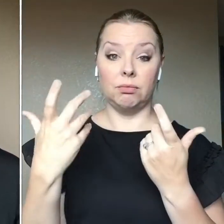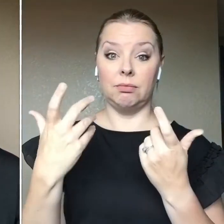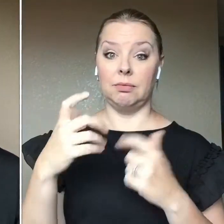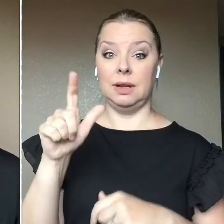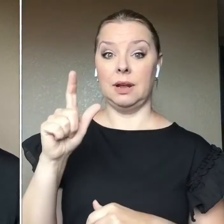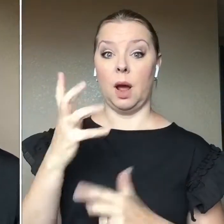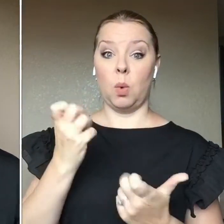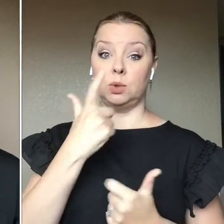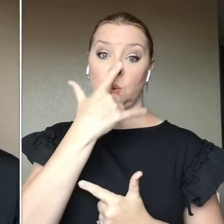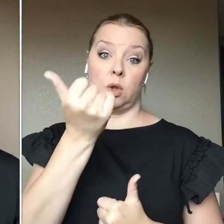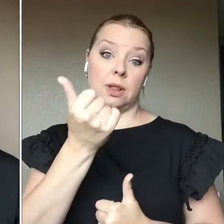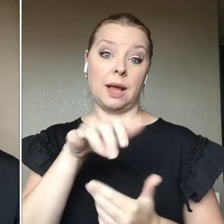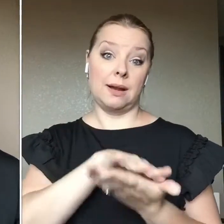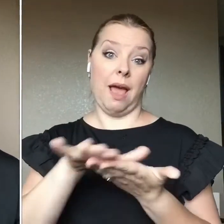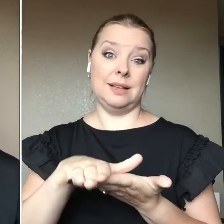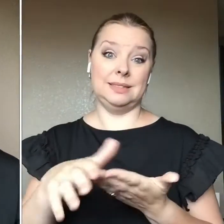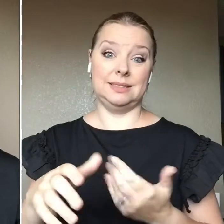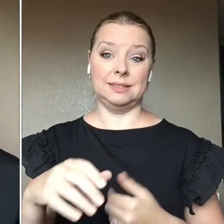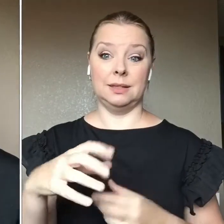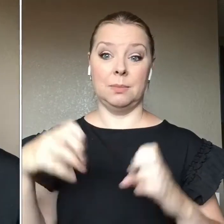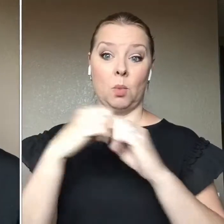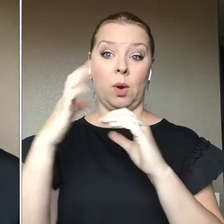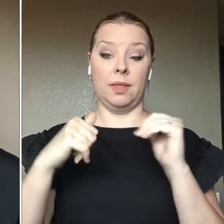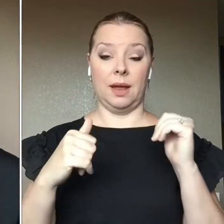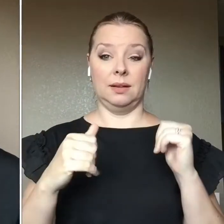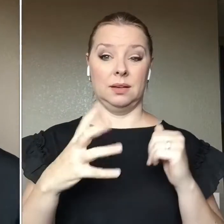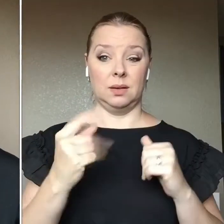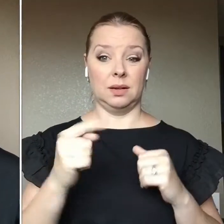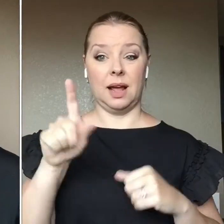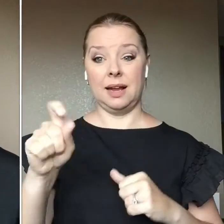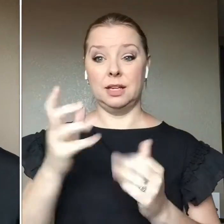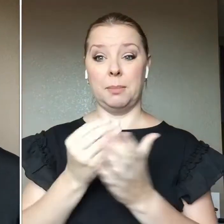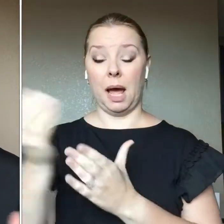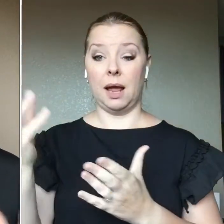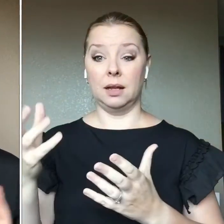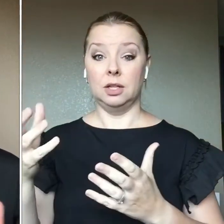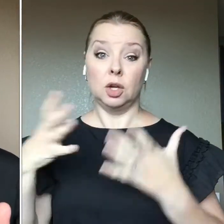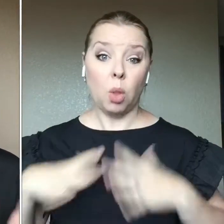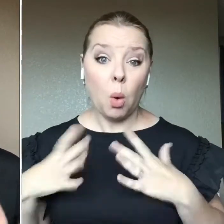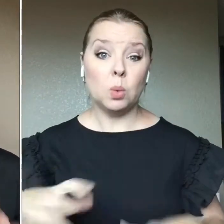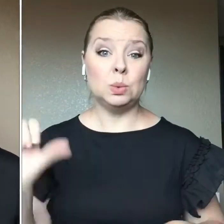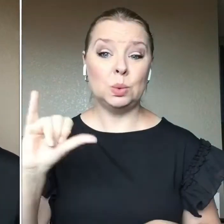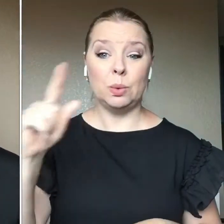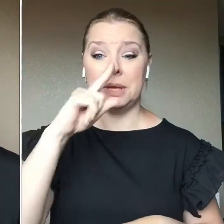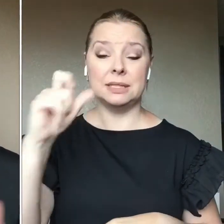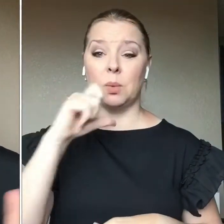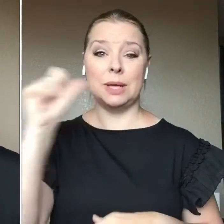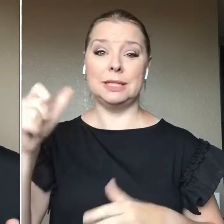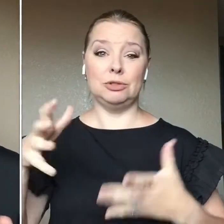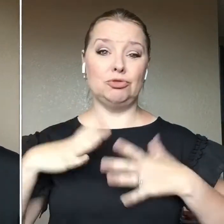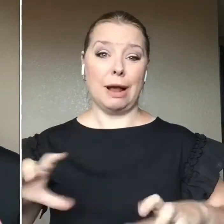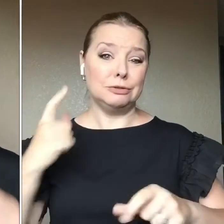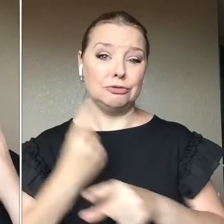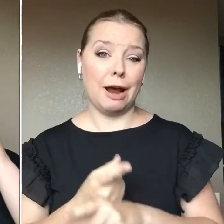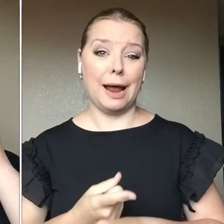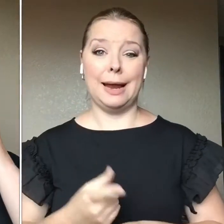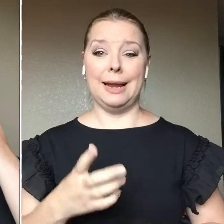to look a little more presentable than I did at the time. I mean, I had to go buy it like a shirt and all sorts of other stuff. they had jeans on and the jeans were fine, but